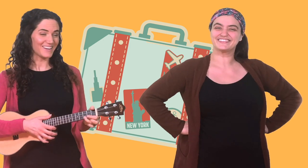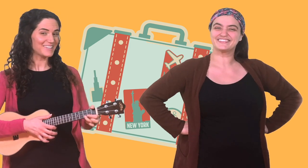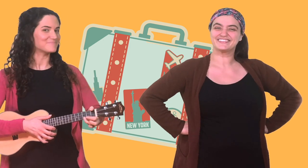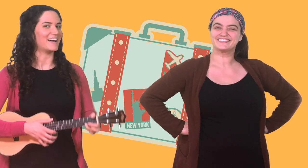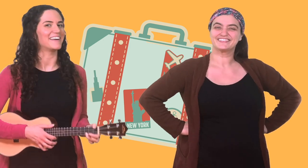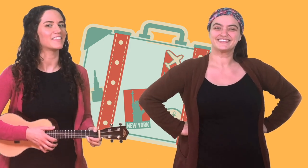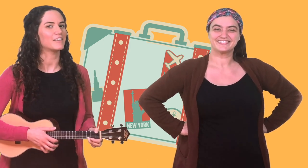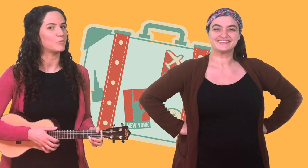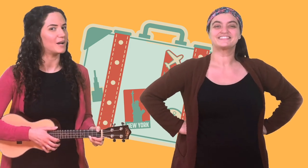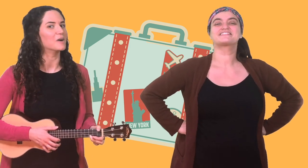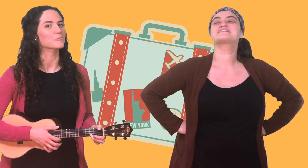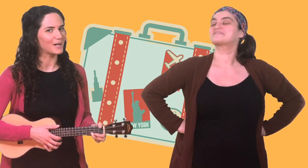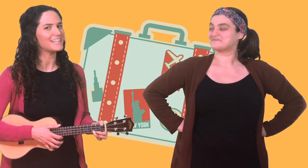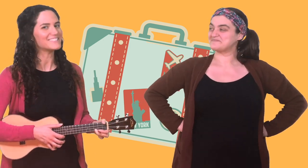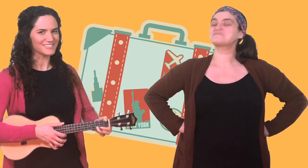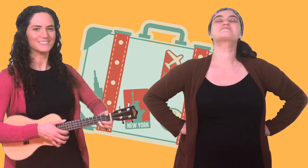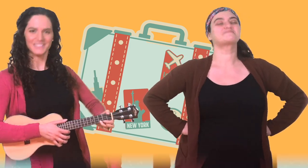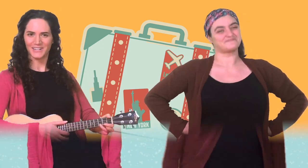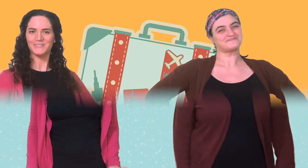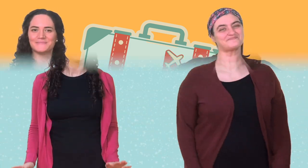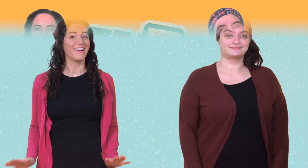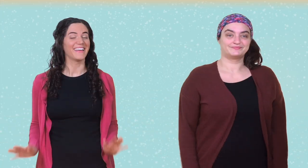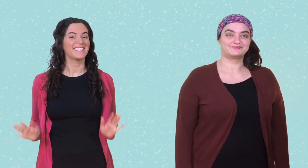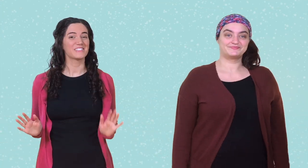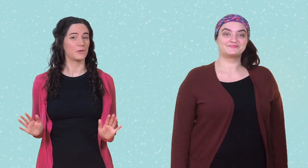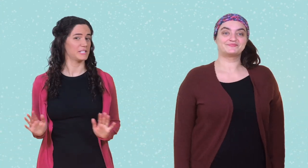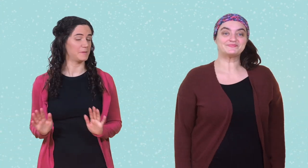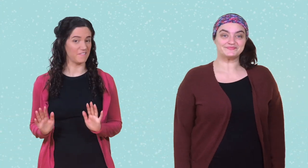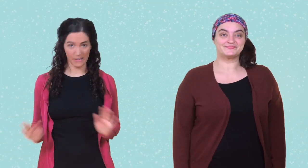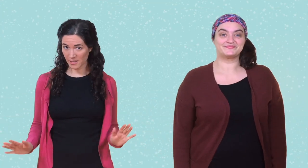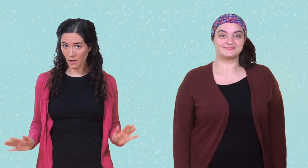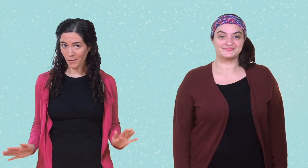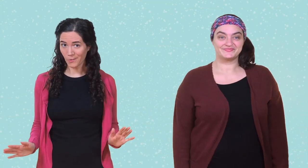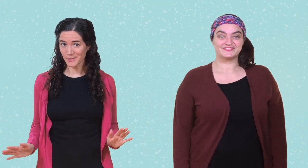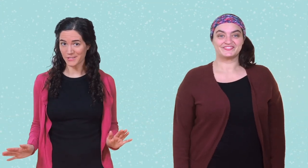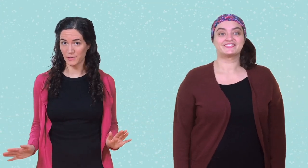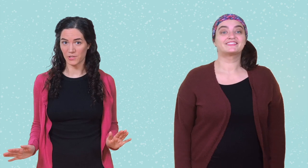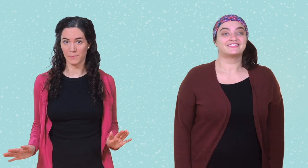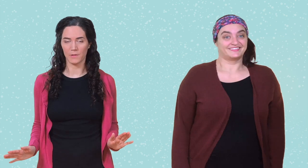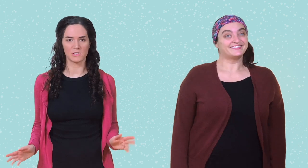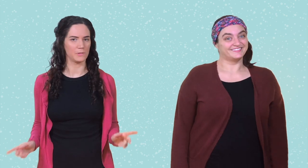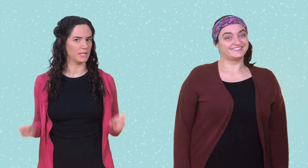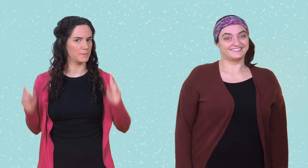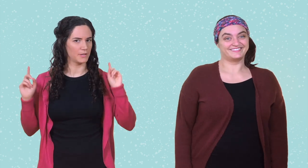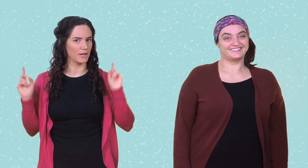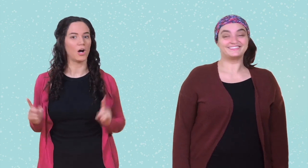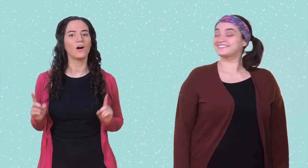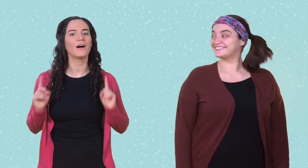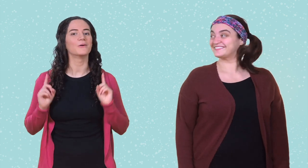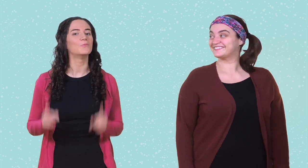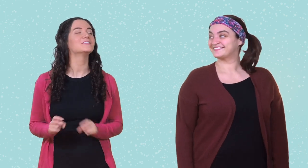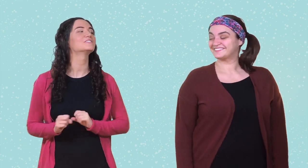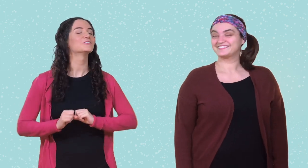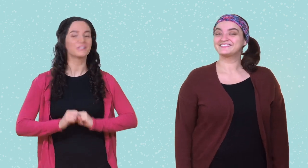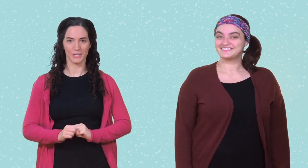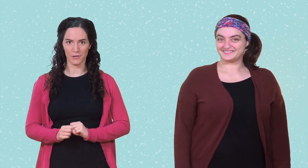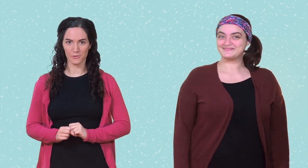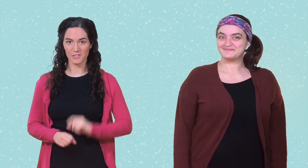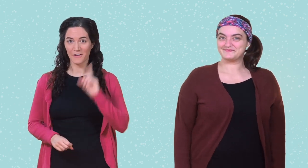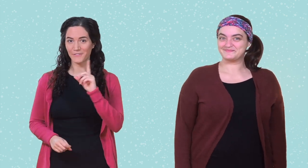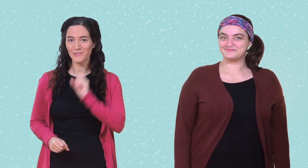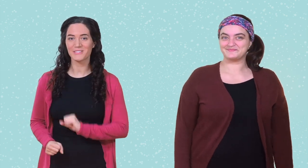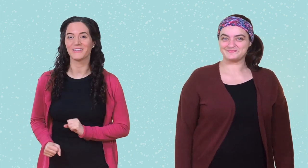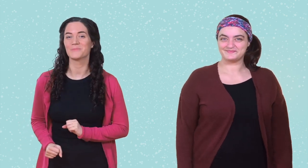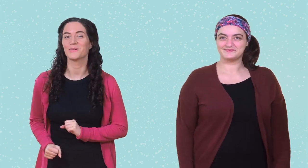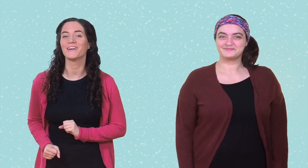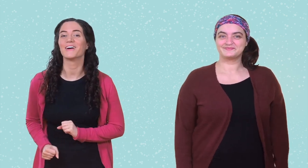Alright, I think we are ready to go. It is going to be very cold at the North Pole so we need to put on all our winter clothes.